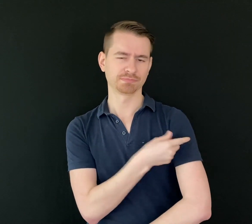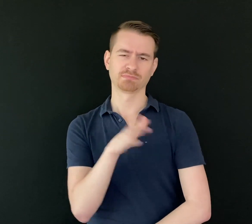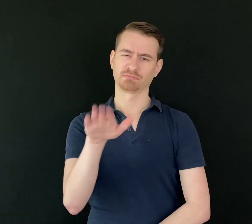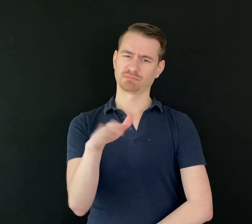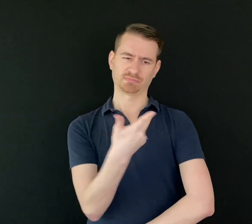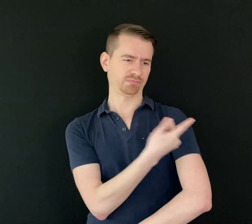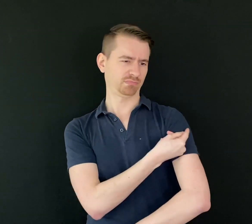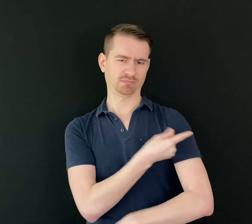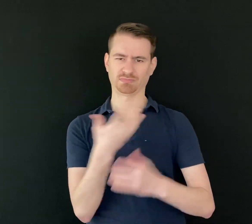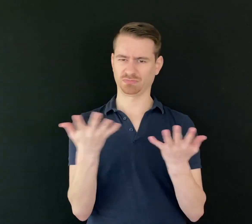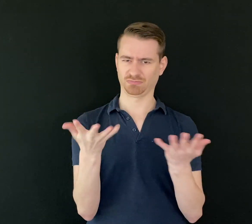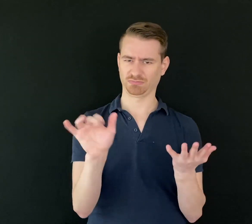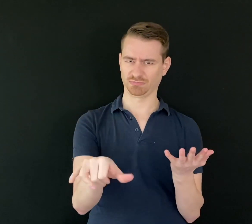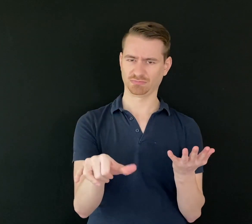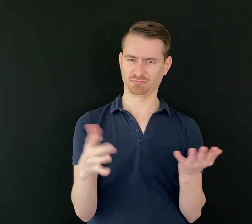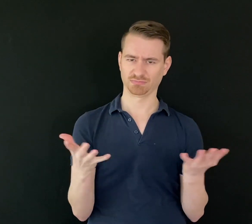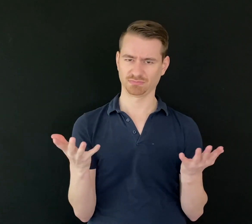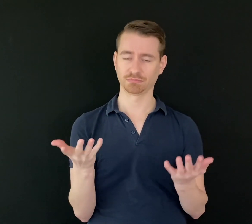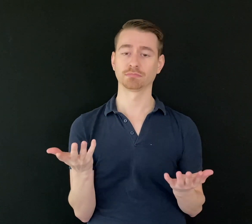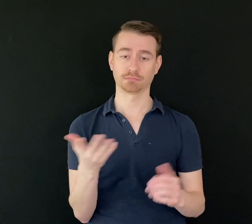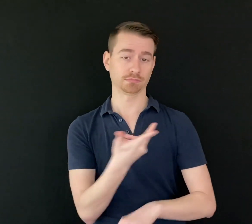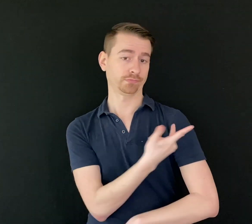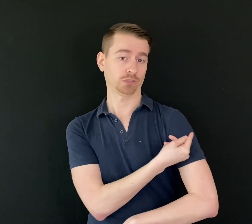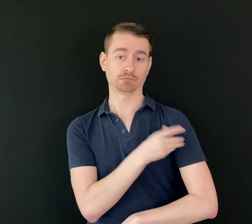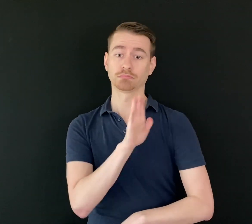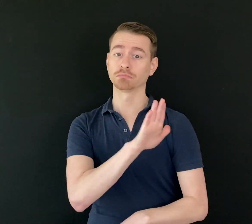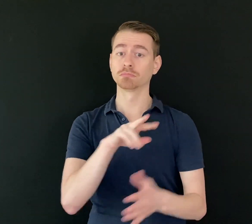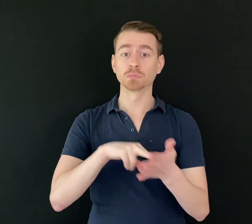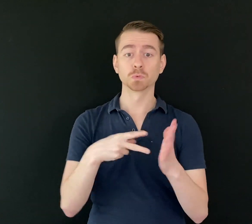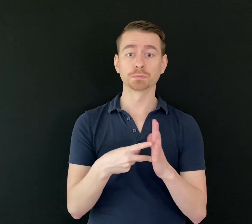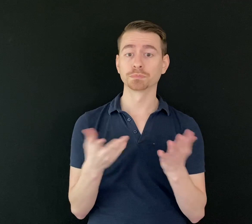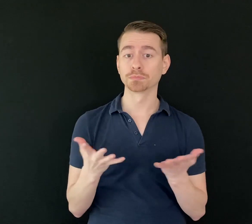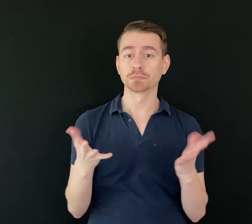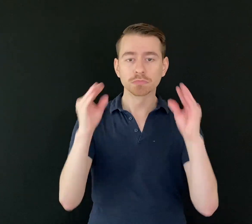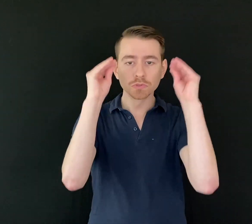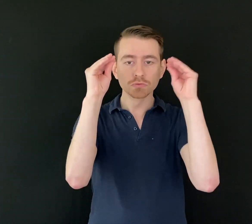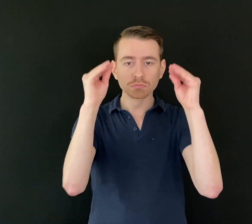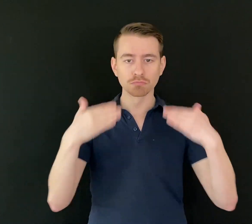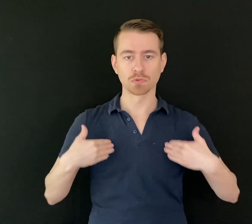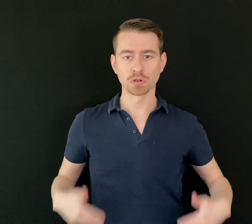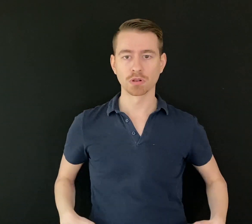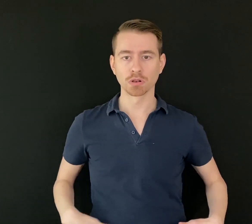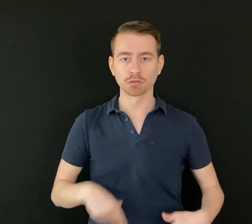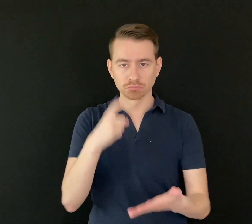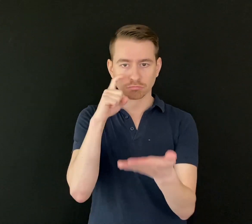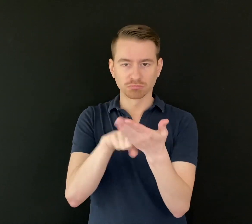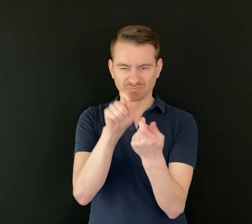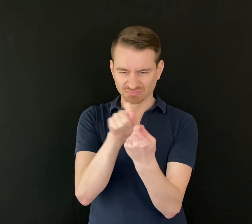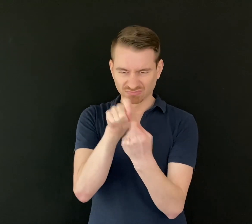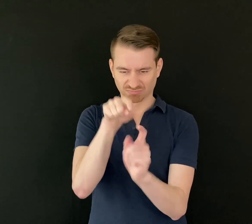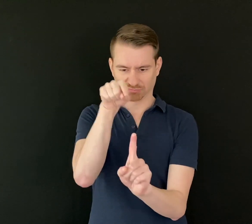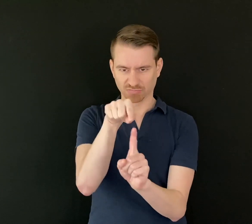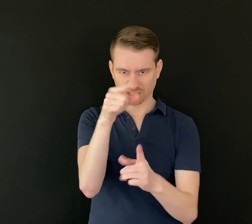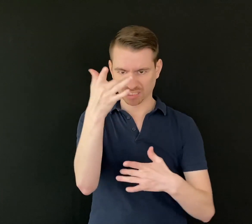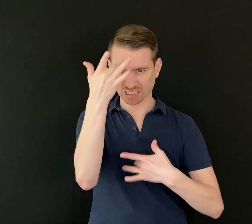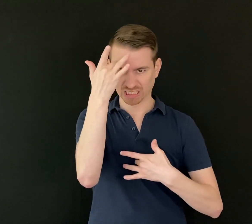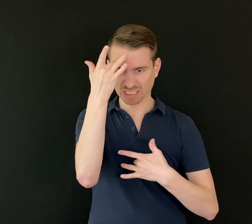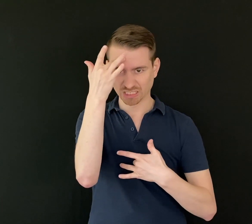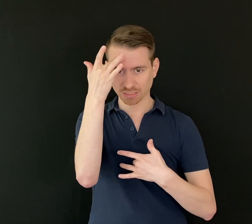Well, what is a vaccine? Basically, it's an injection whose purpose is to teach your body to recognize a specific disease, fight